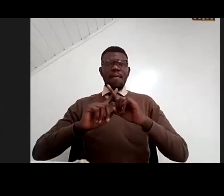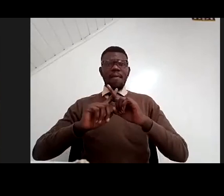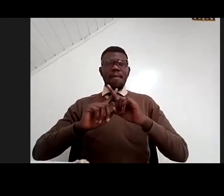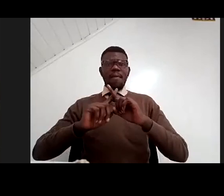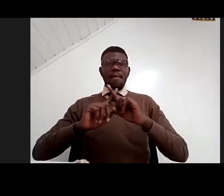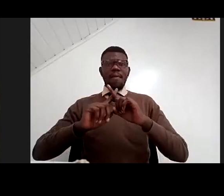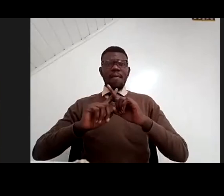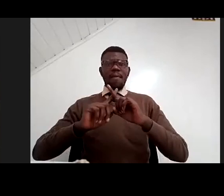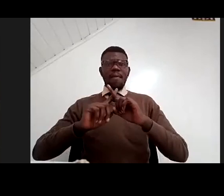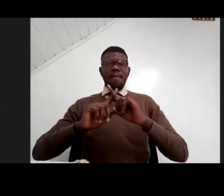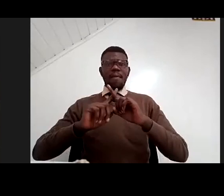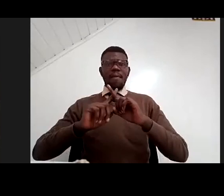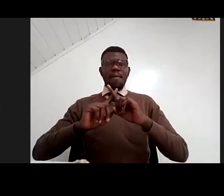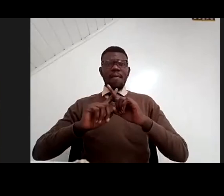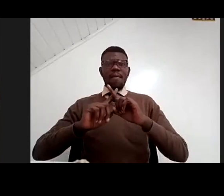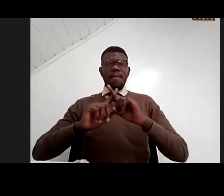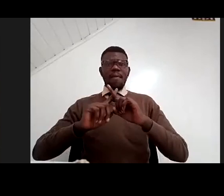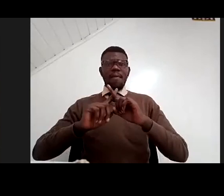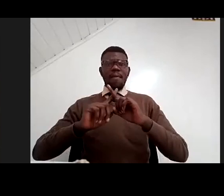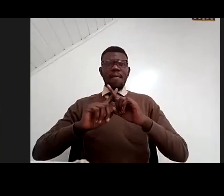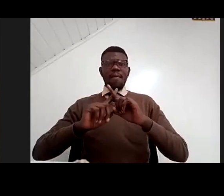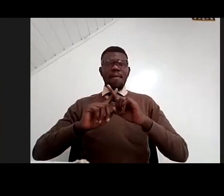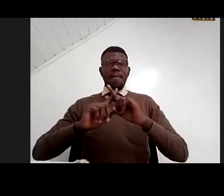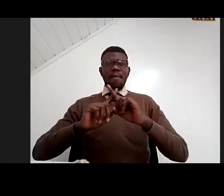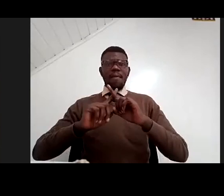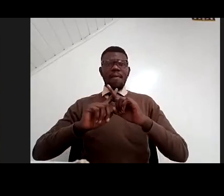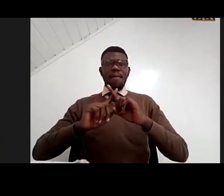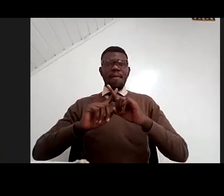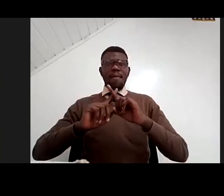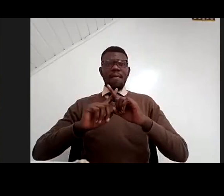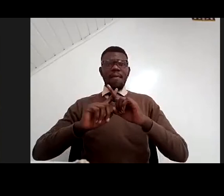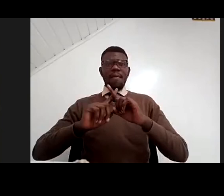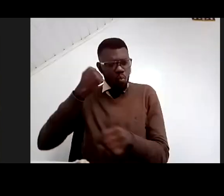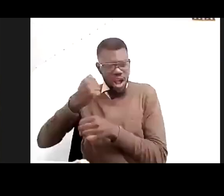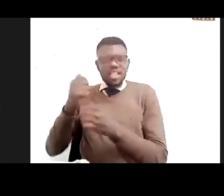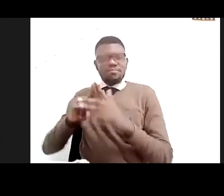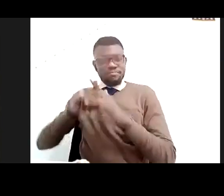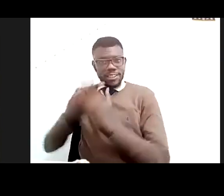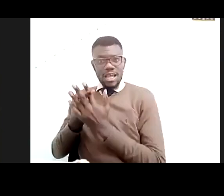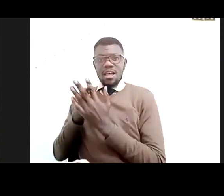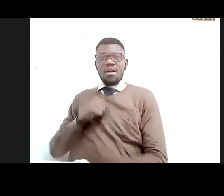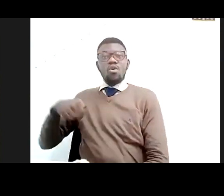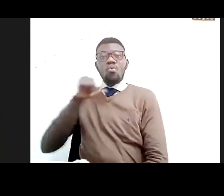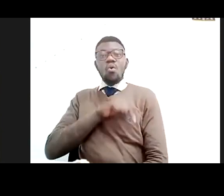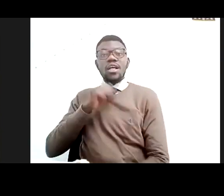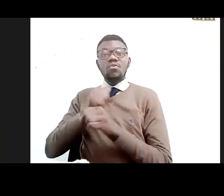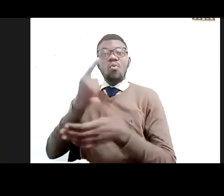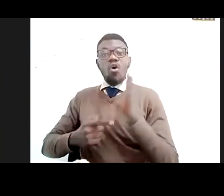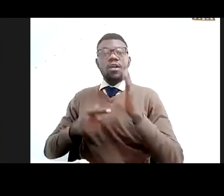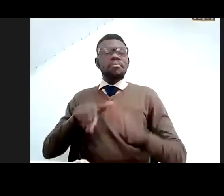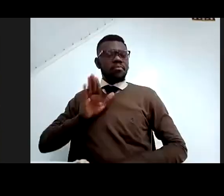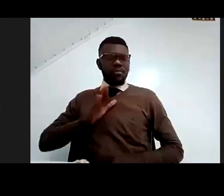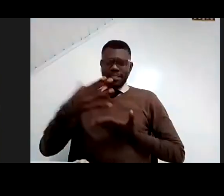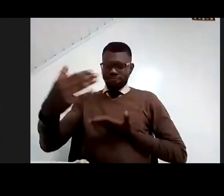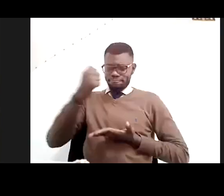let's say what, system incorporated in our operations, how we do that. We are hiring women directly,